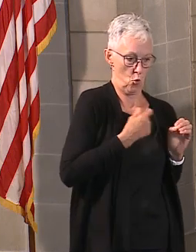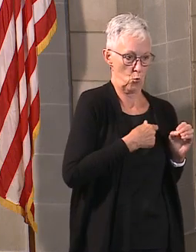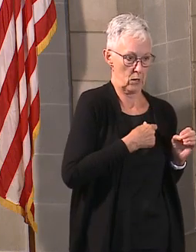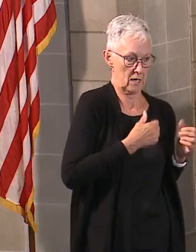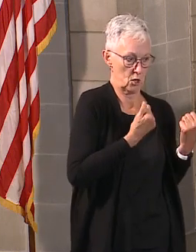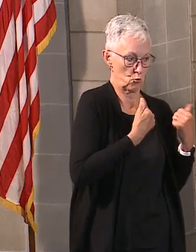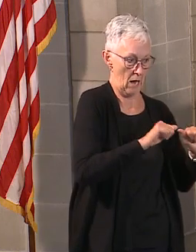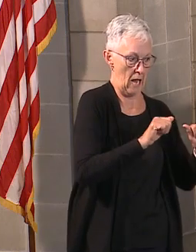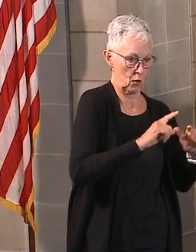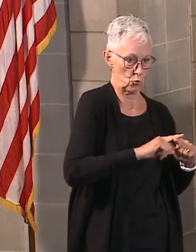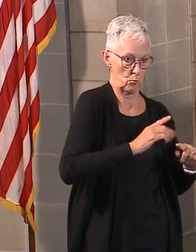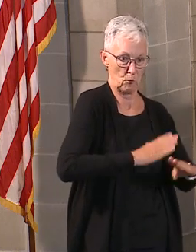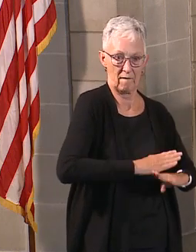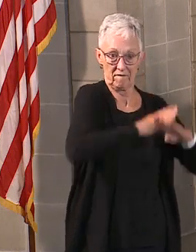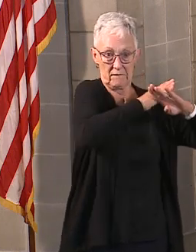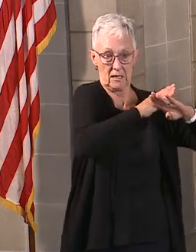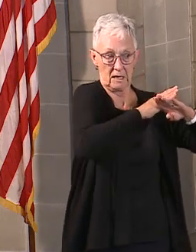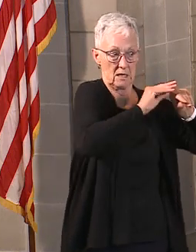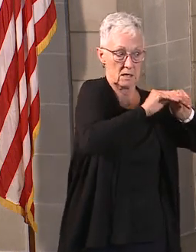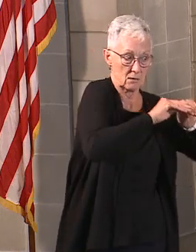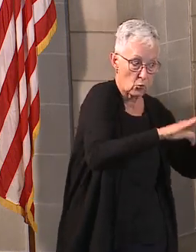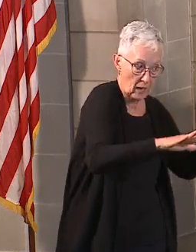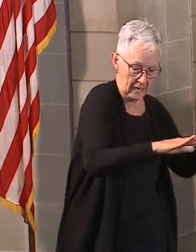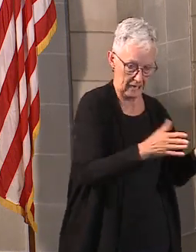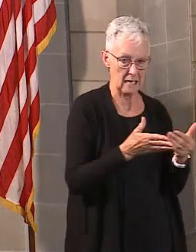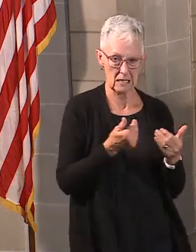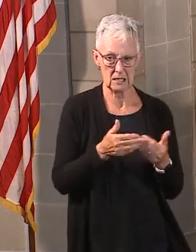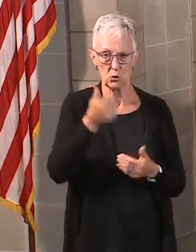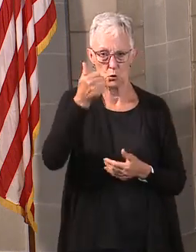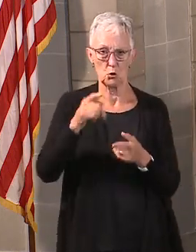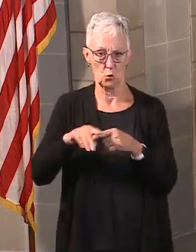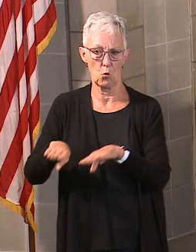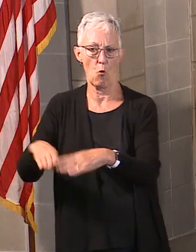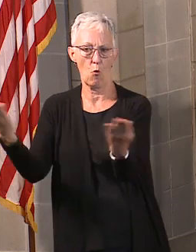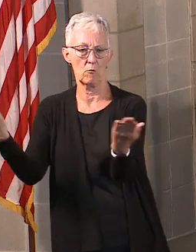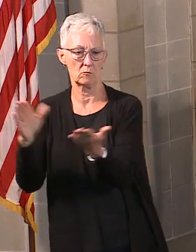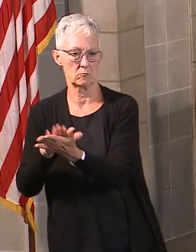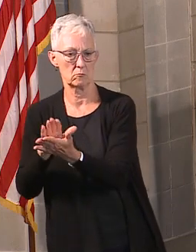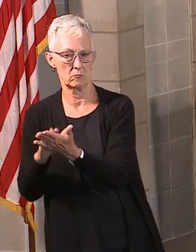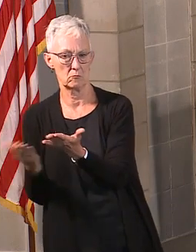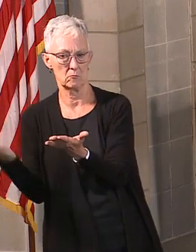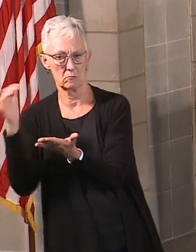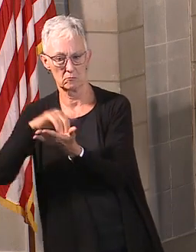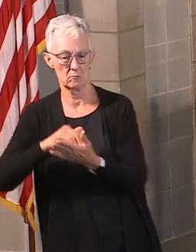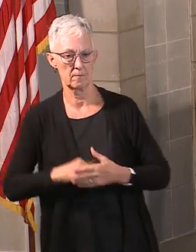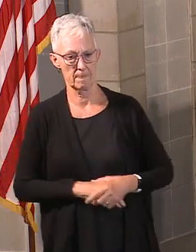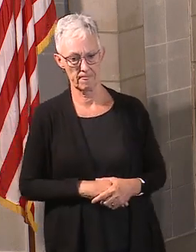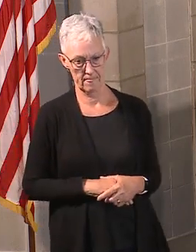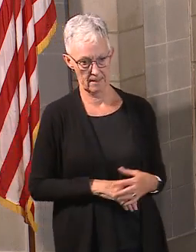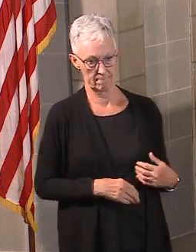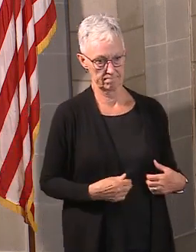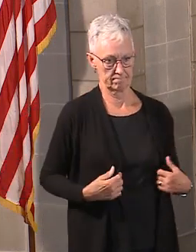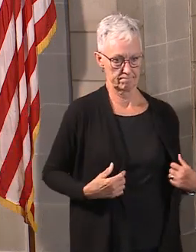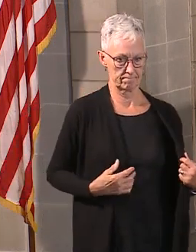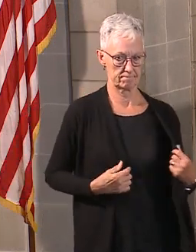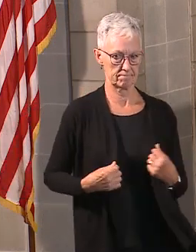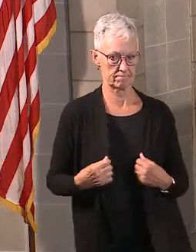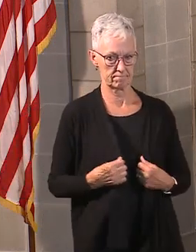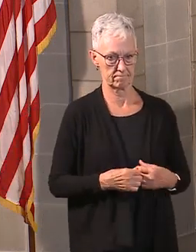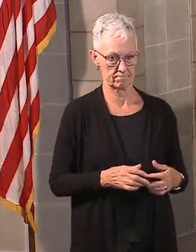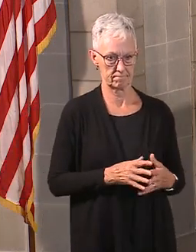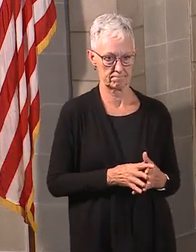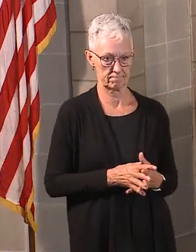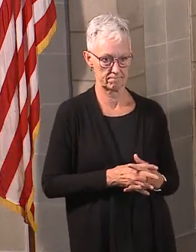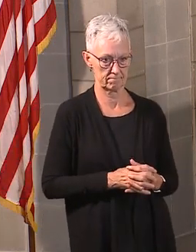the risk of the spread, the easier it's going to be to have those kids back in the classrooms. Yeah. Governor, you said that you want to work